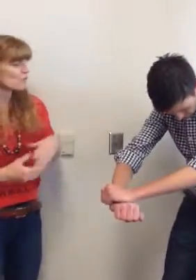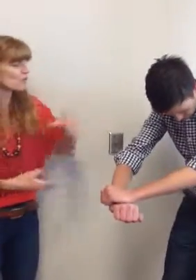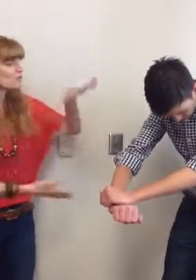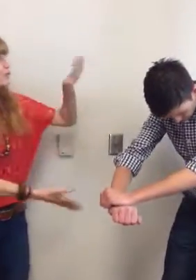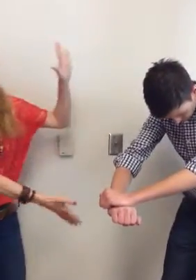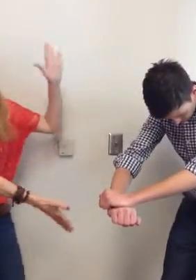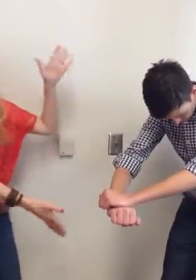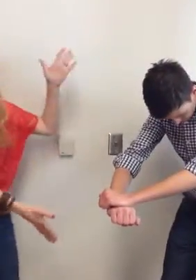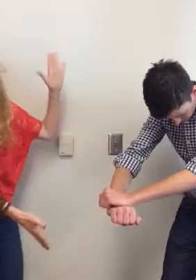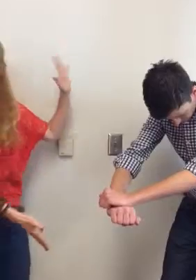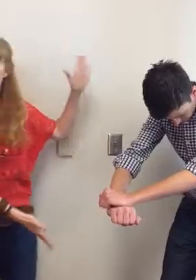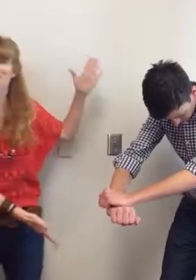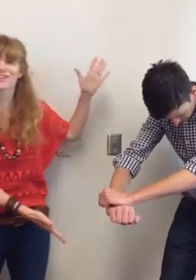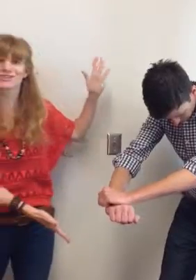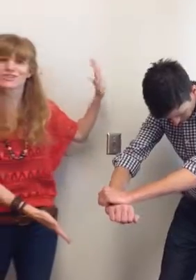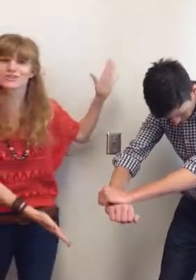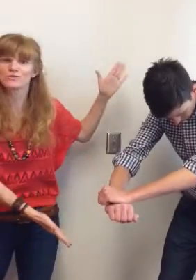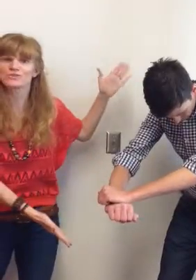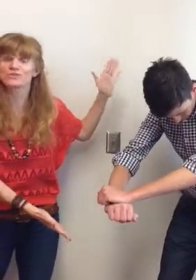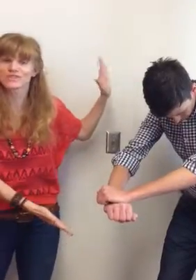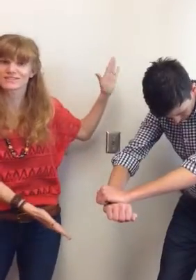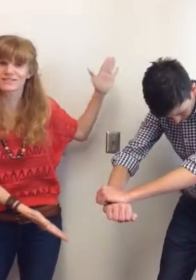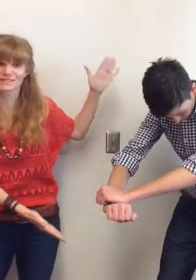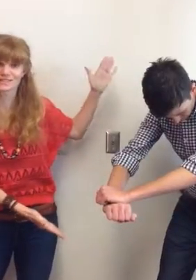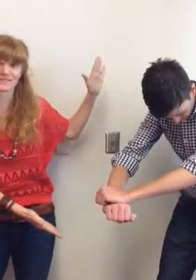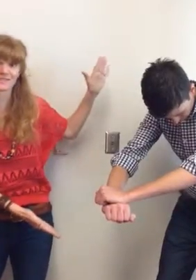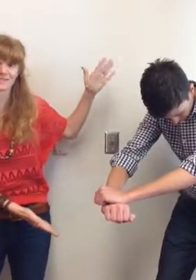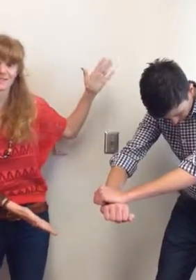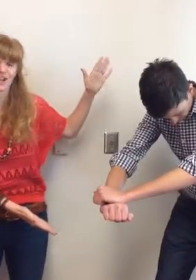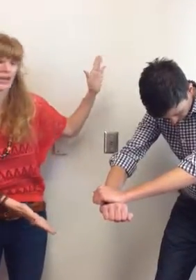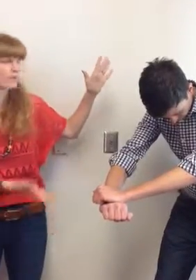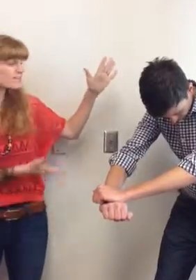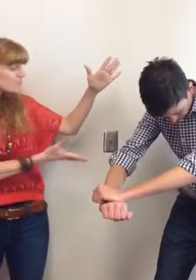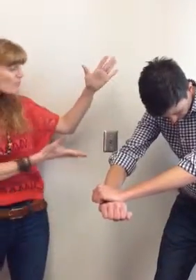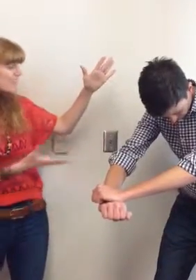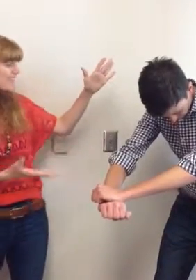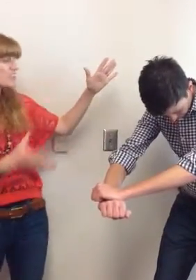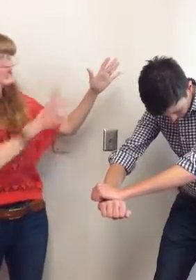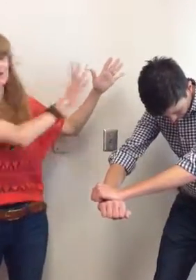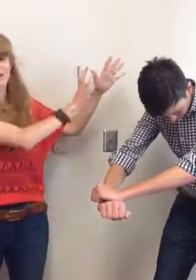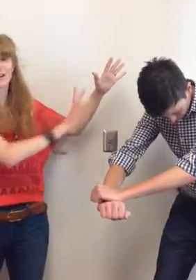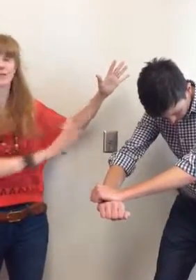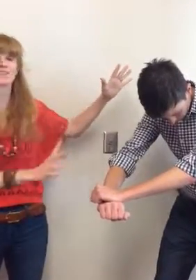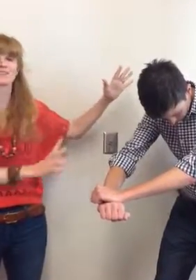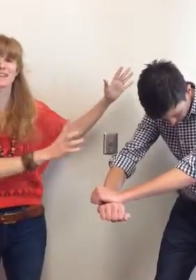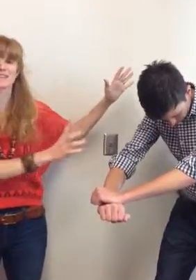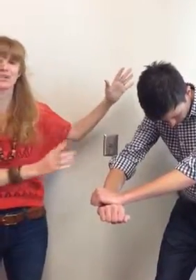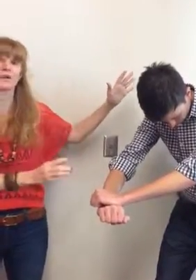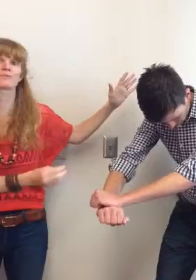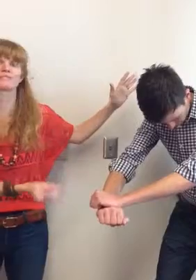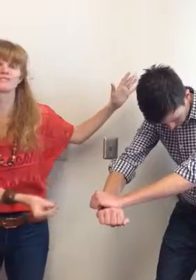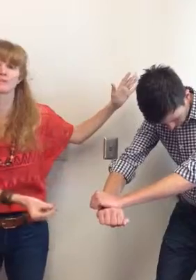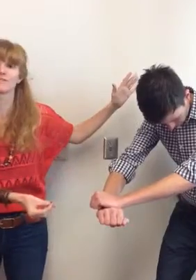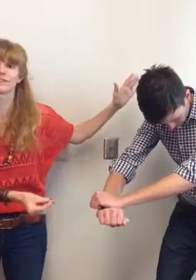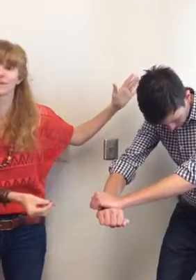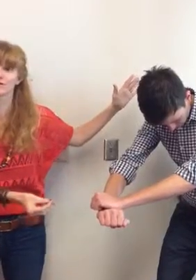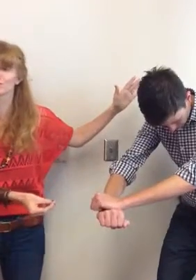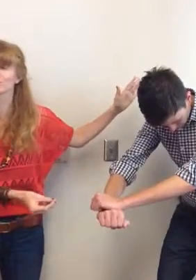Wonderful. What do you see in this statue that shows you justice? Great, what is a moment in history where this statue represents one of the characters or